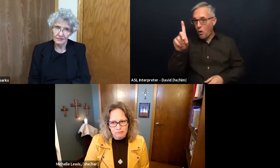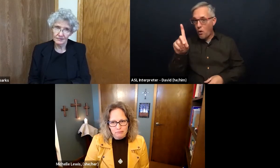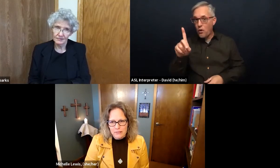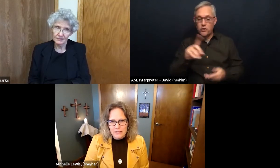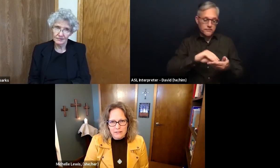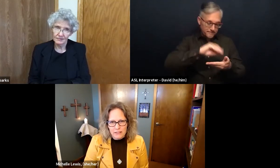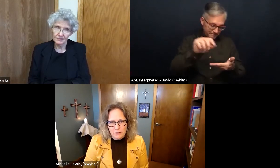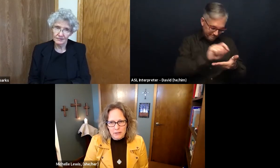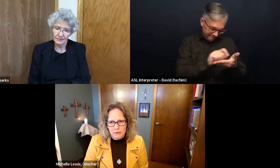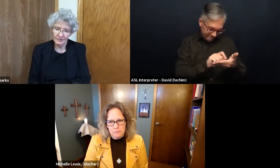Send an email.